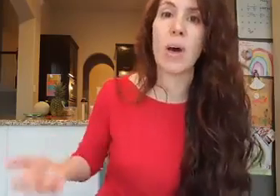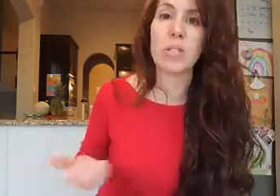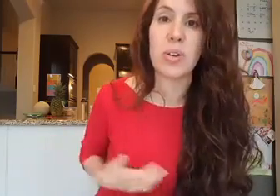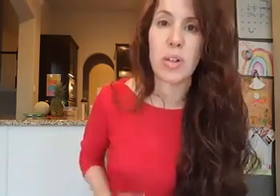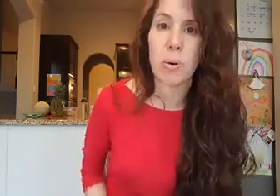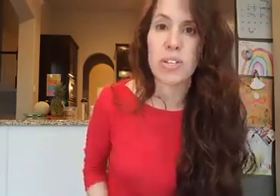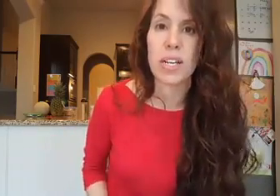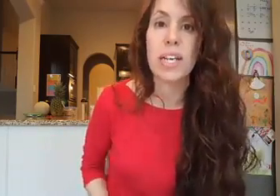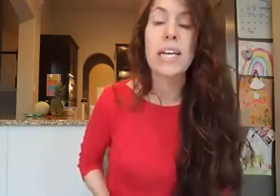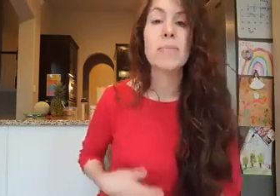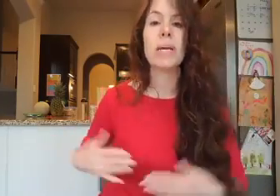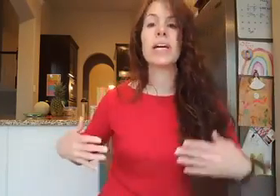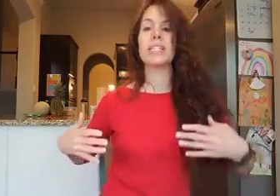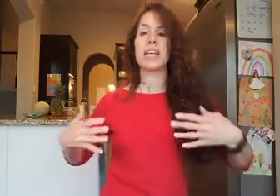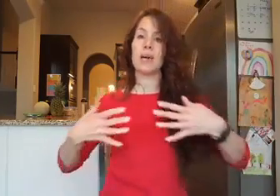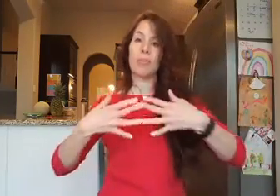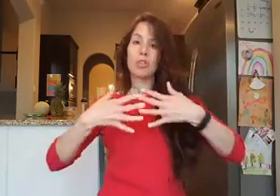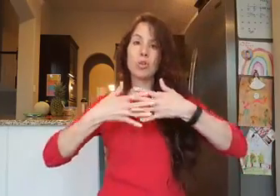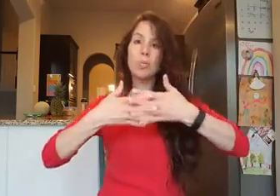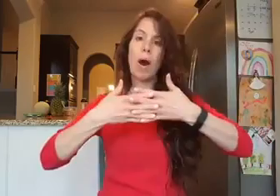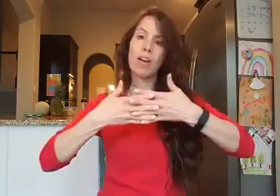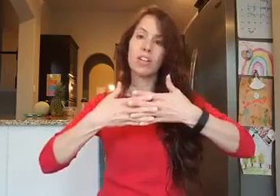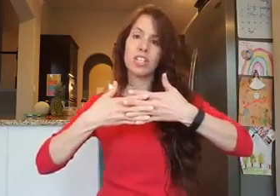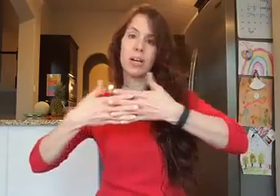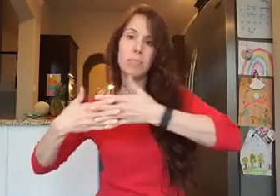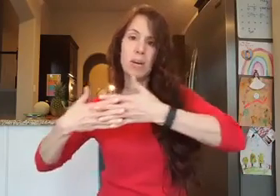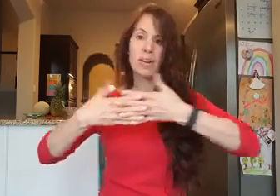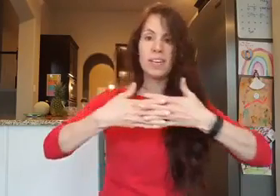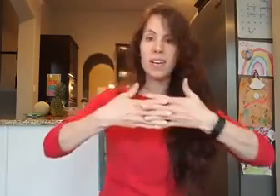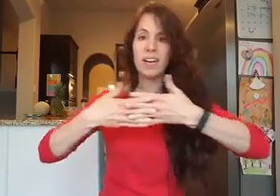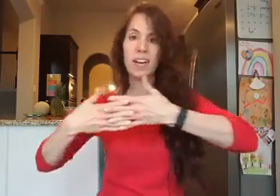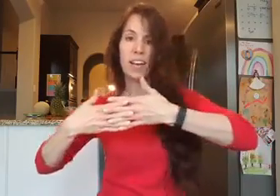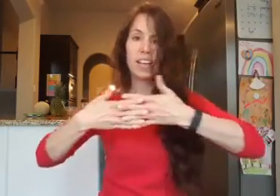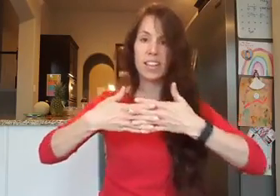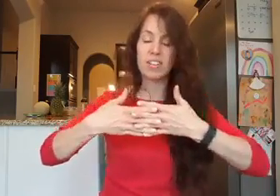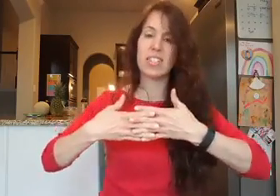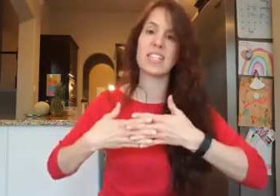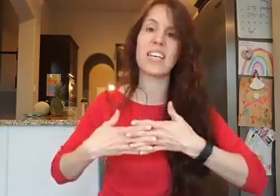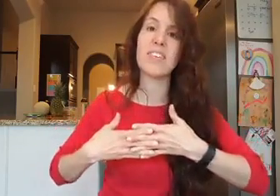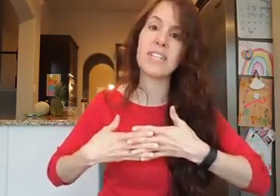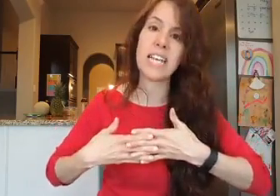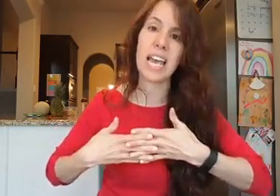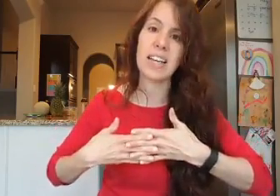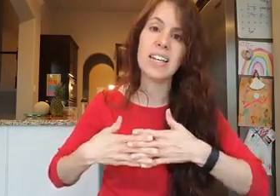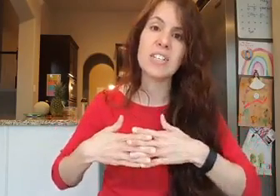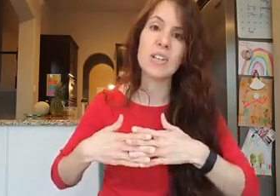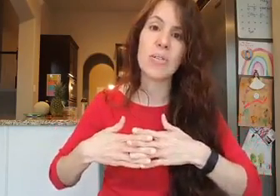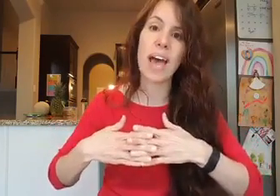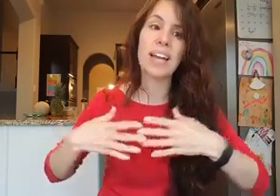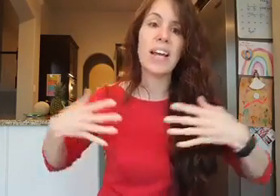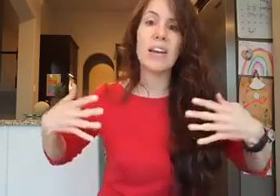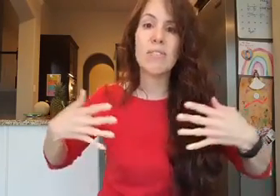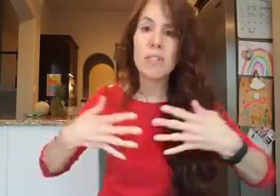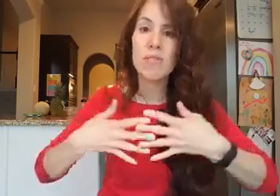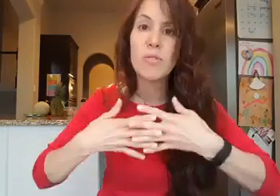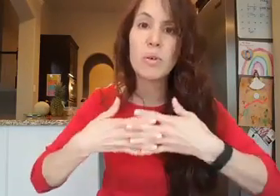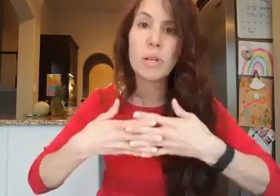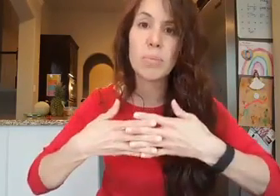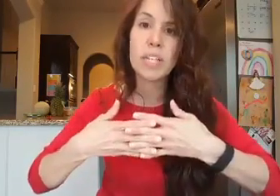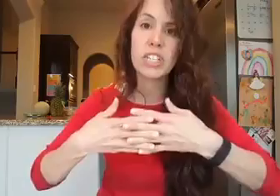help to another person. Because in a true partnership, relationship, there's this give and take so that the full completion